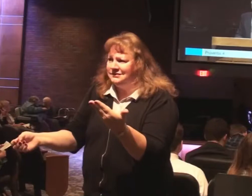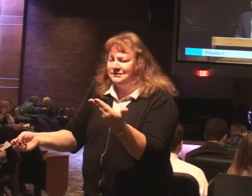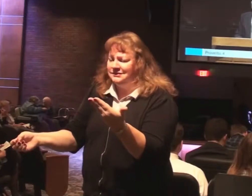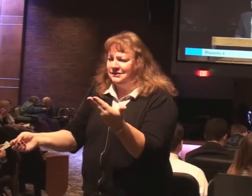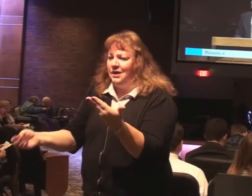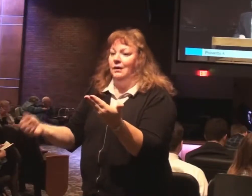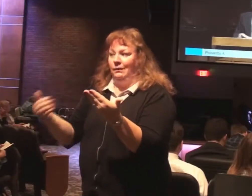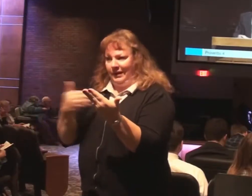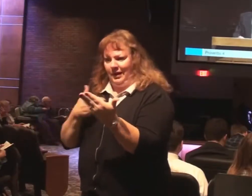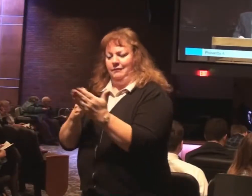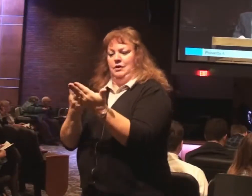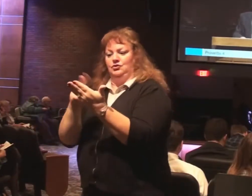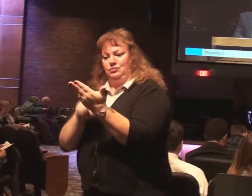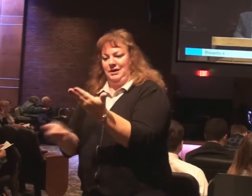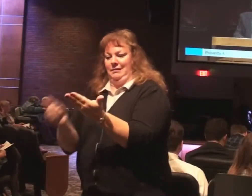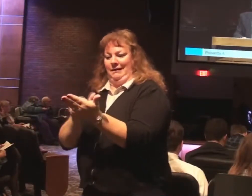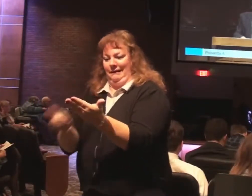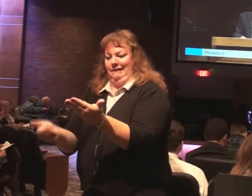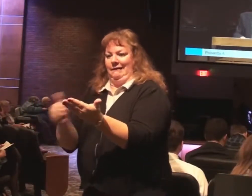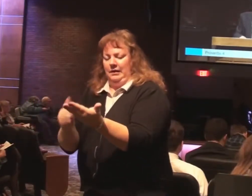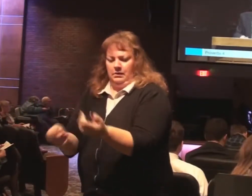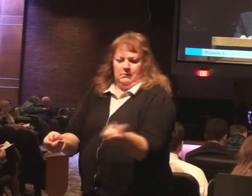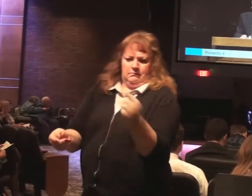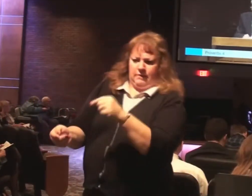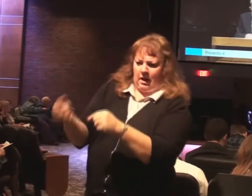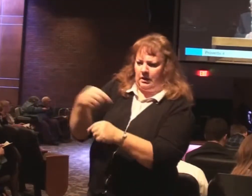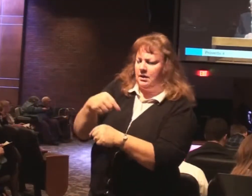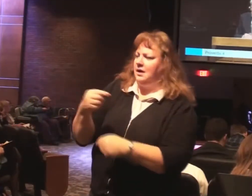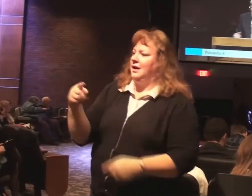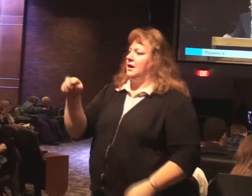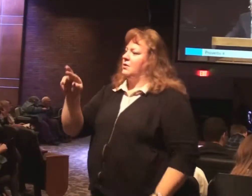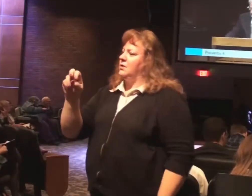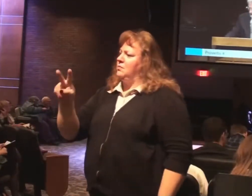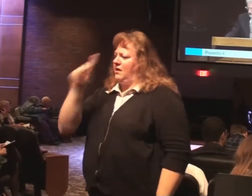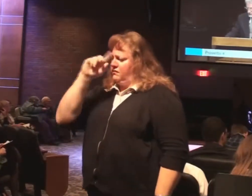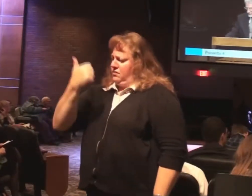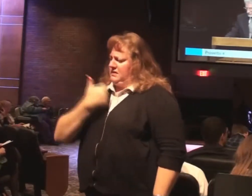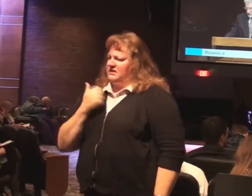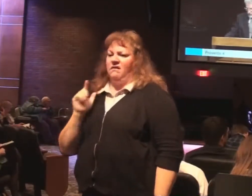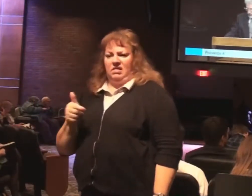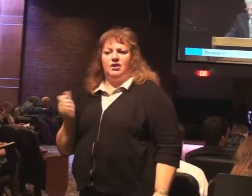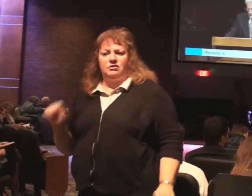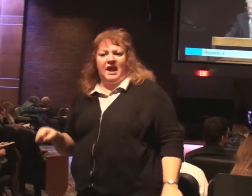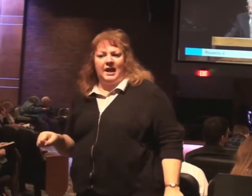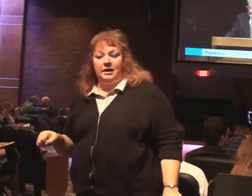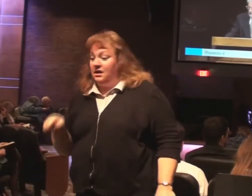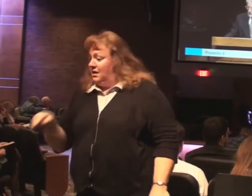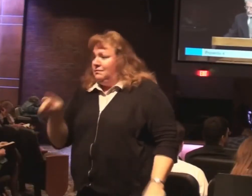So we're blessed. We can go back and read Proverbs for ourselves. Proverbs chapter 4.